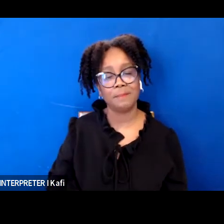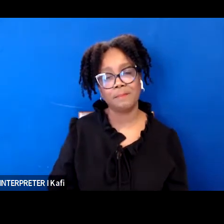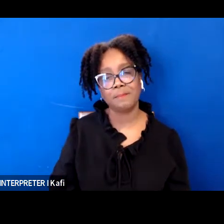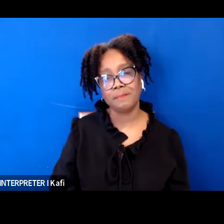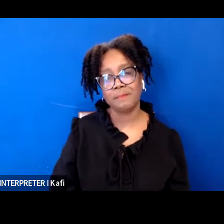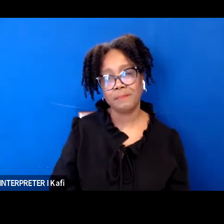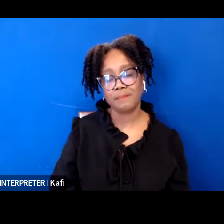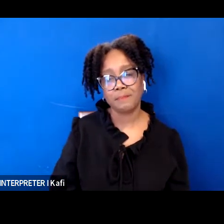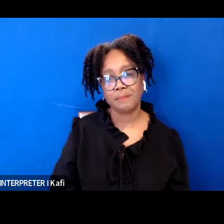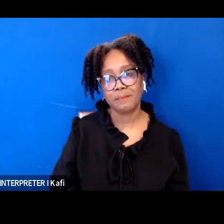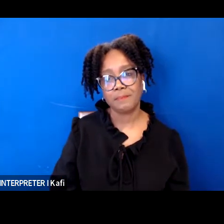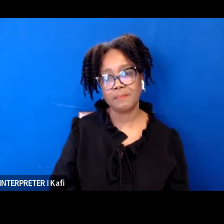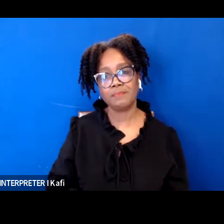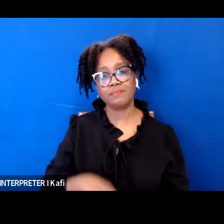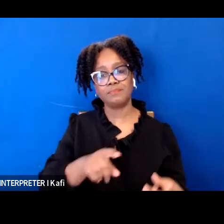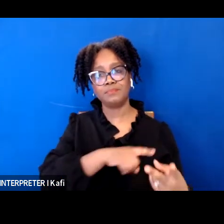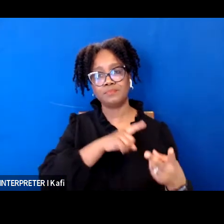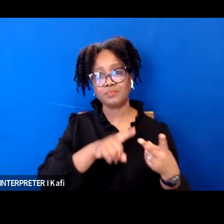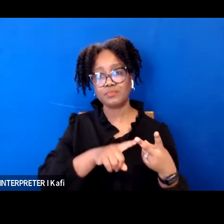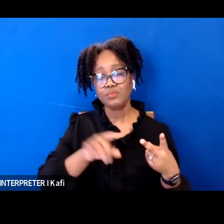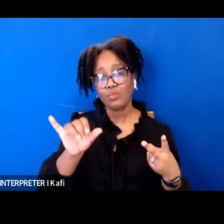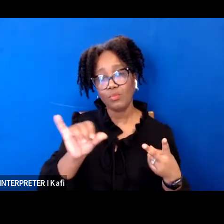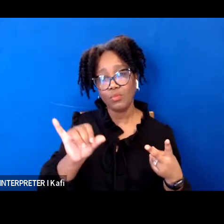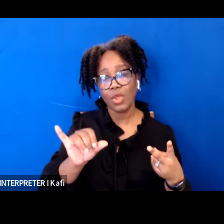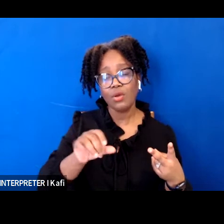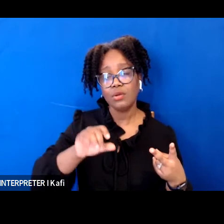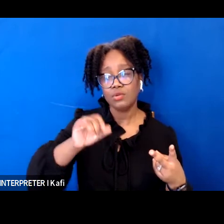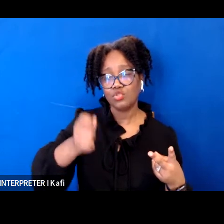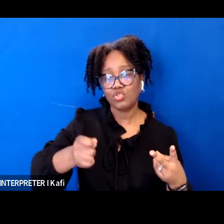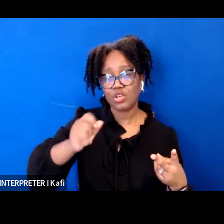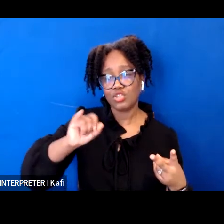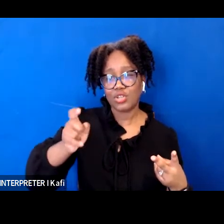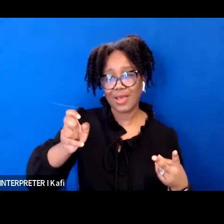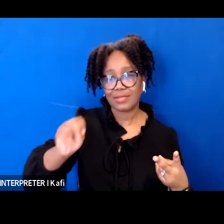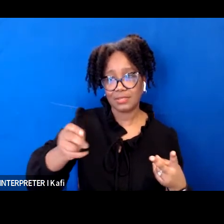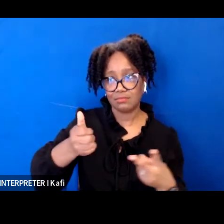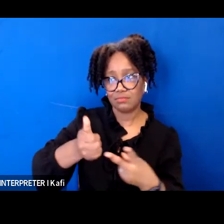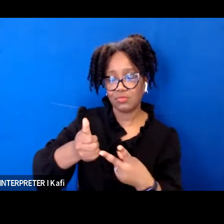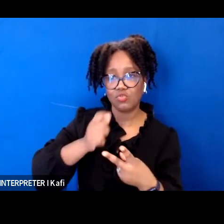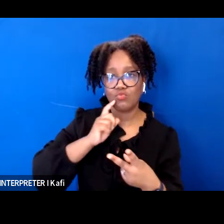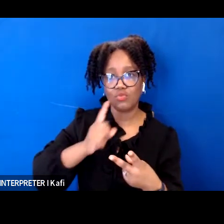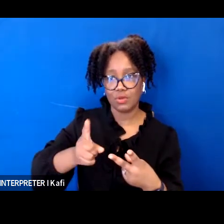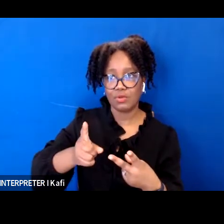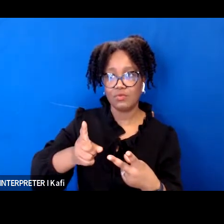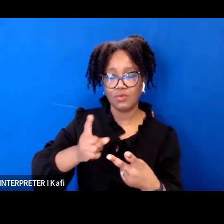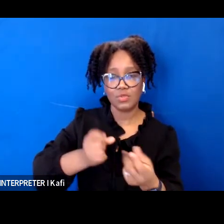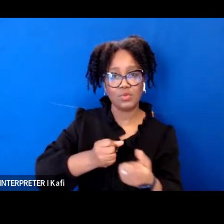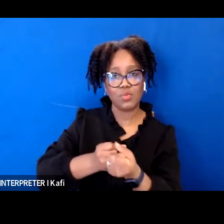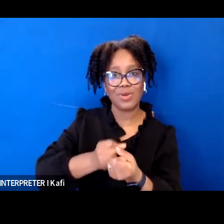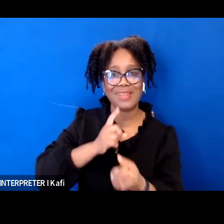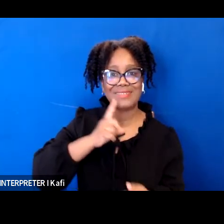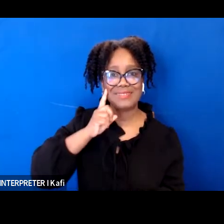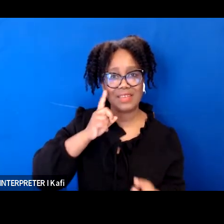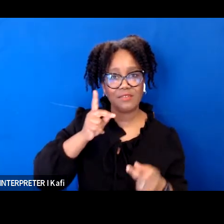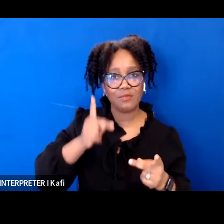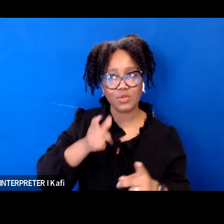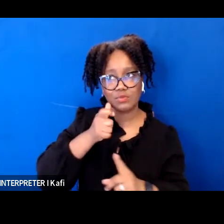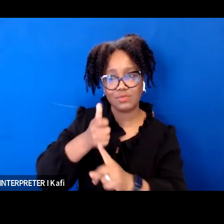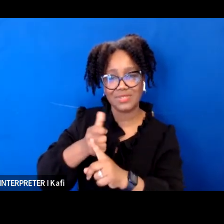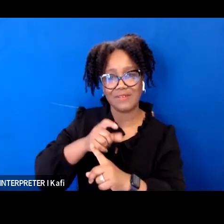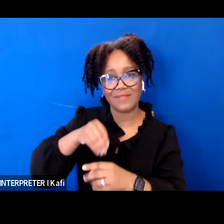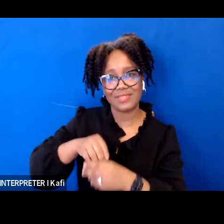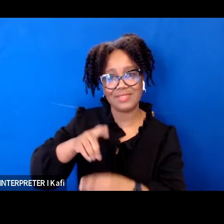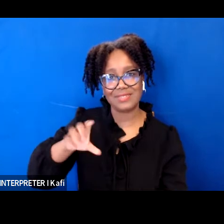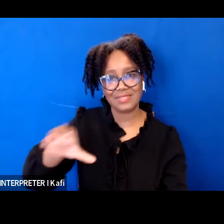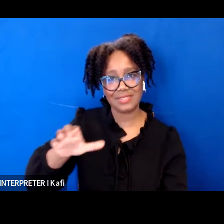jackson ruled in favor of a deaf person incarcerated in the dc jail who was denied access to a sign language interpreter and other